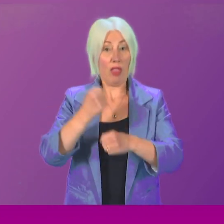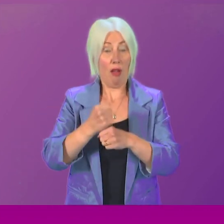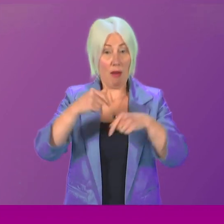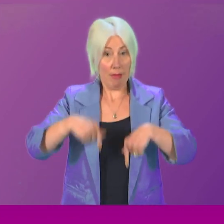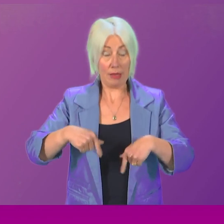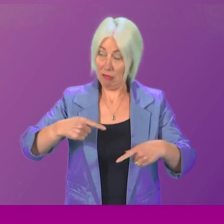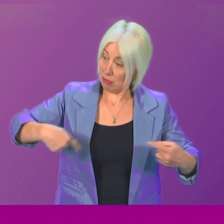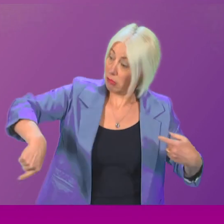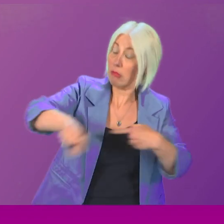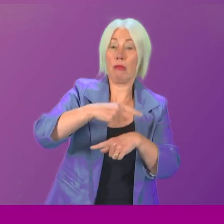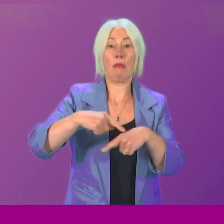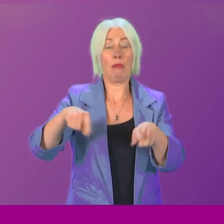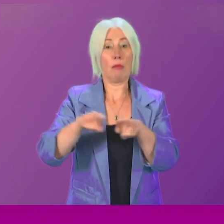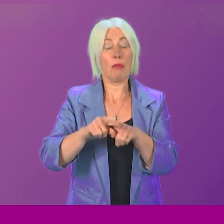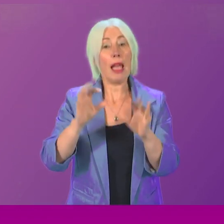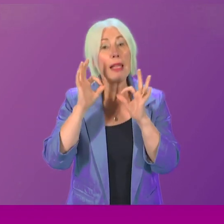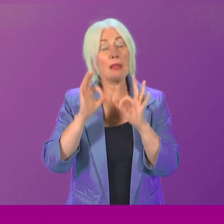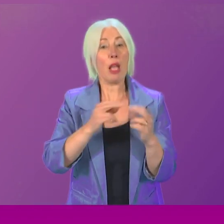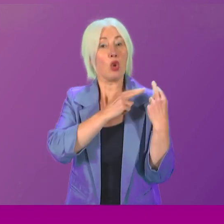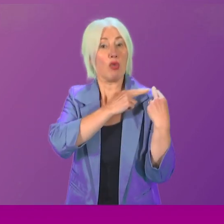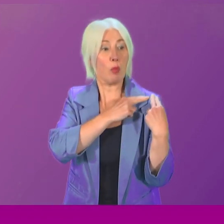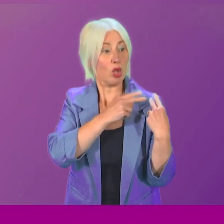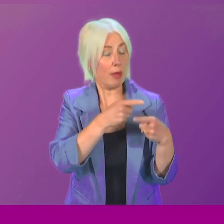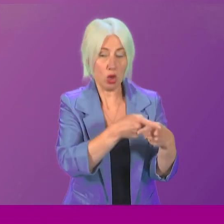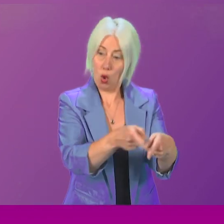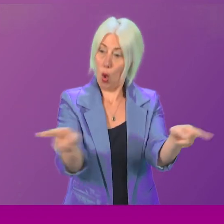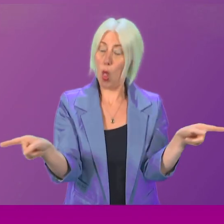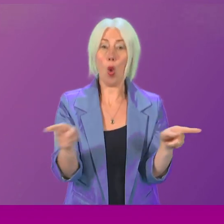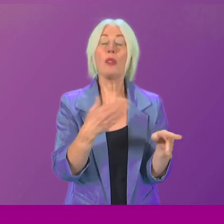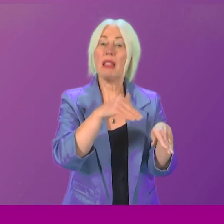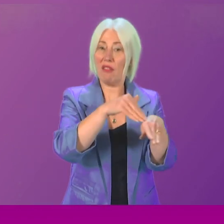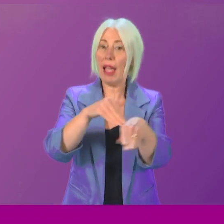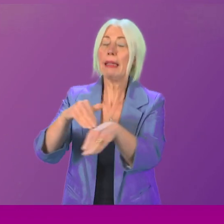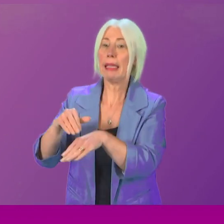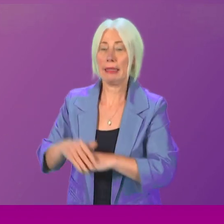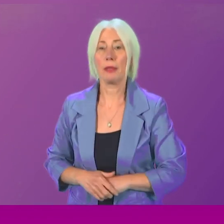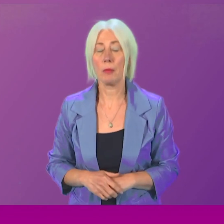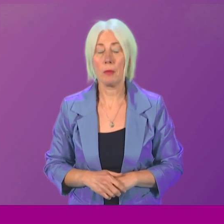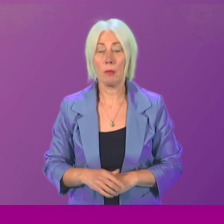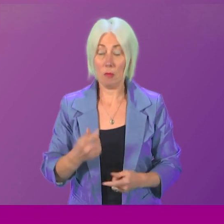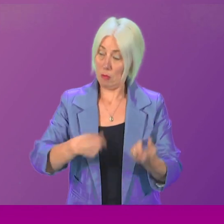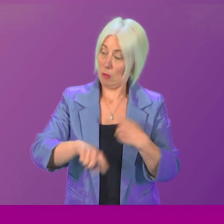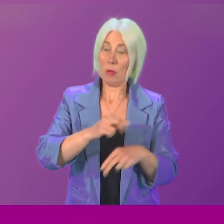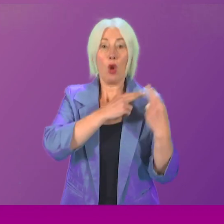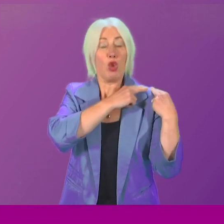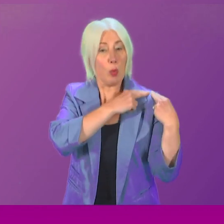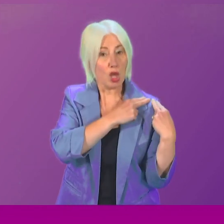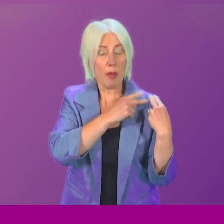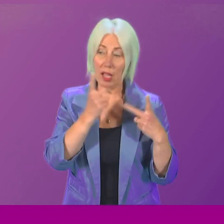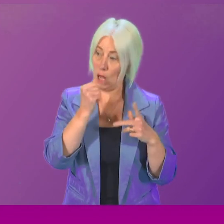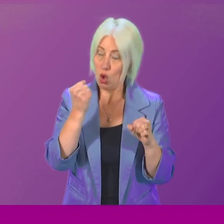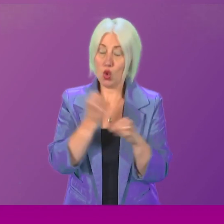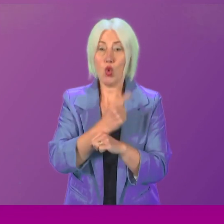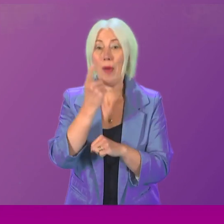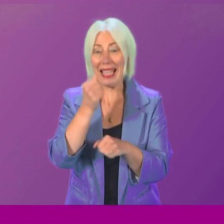amongst others, have a special responsibility to the people affected. First, we have a responsibility to do whatever we can to